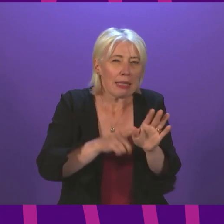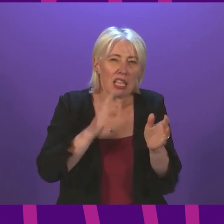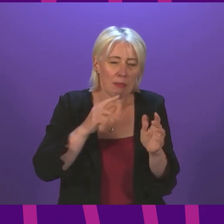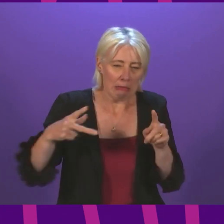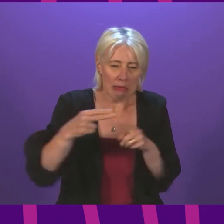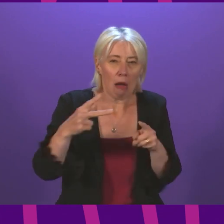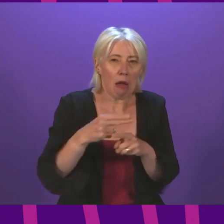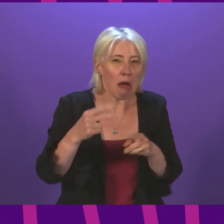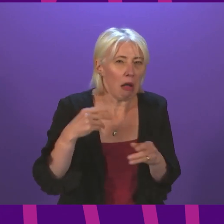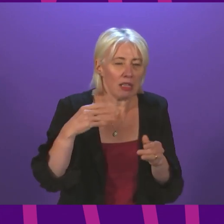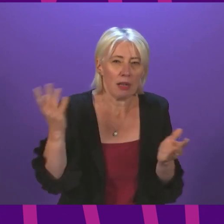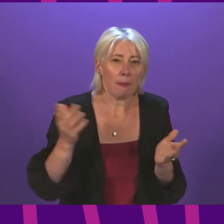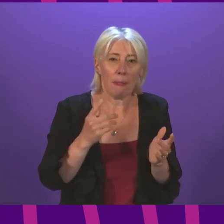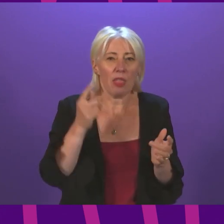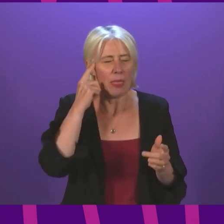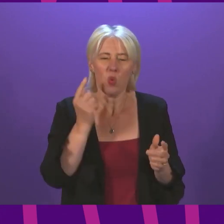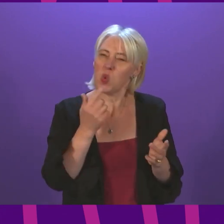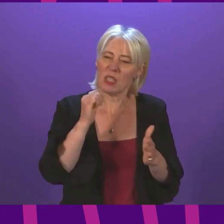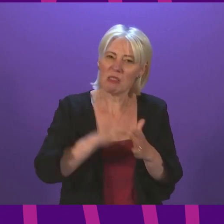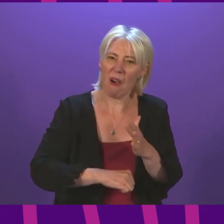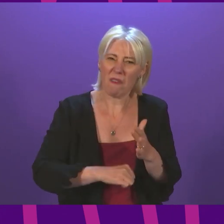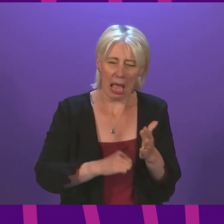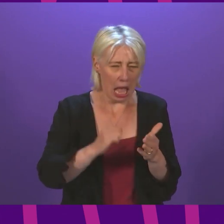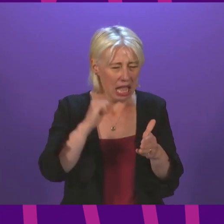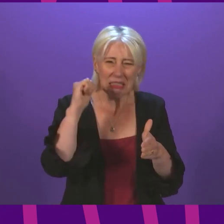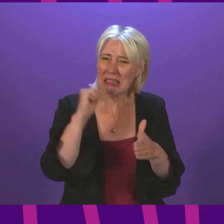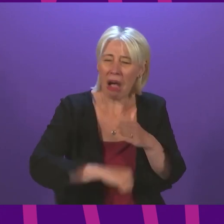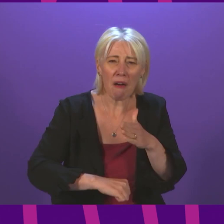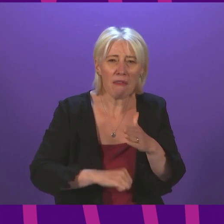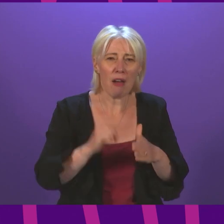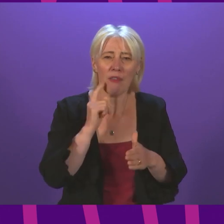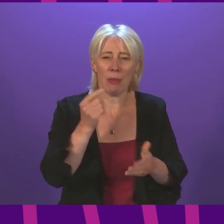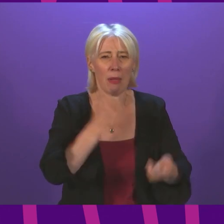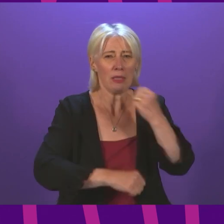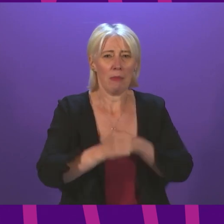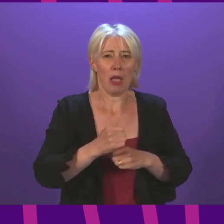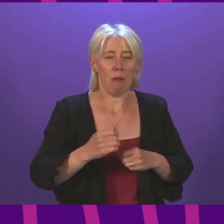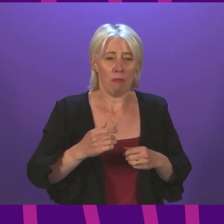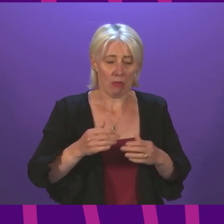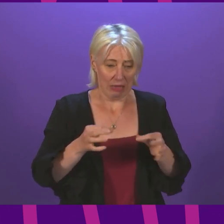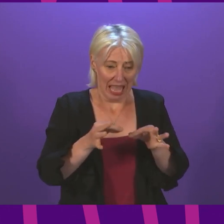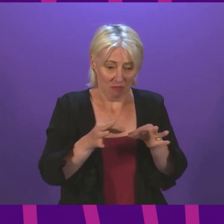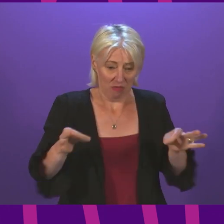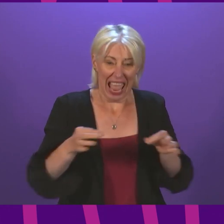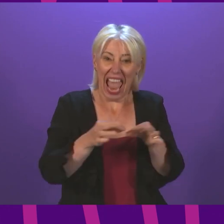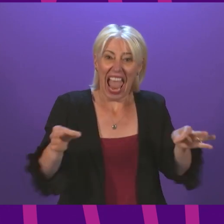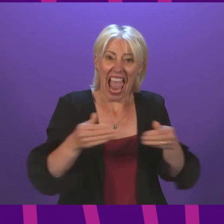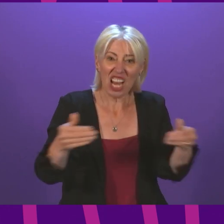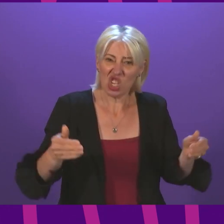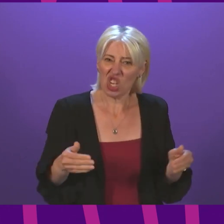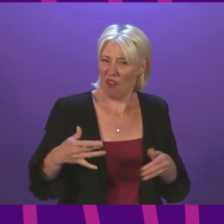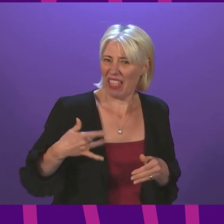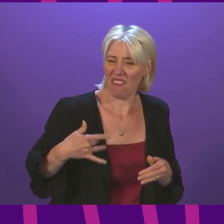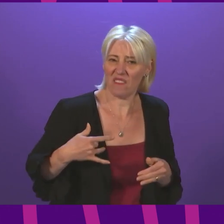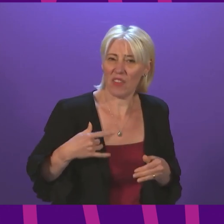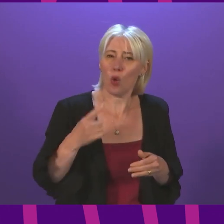tough. Well, it's not tough to push people to the brink. It is a tragedy. We speak about being a compassionate